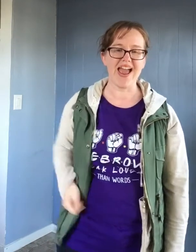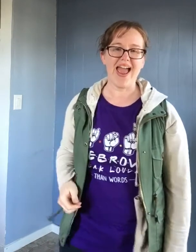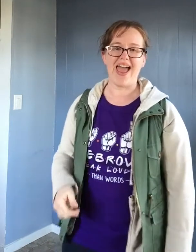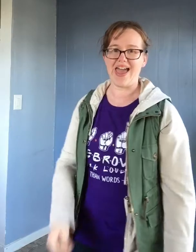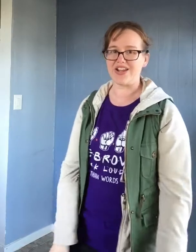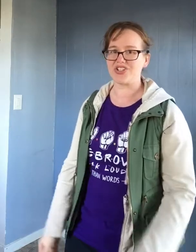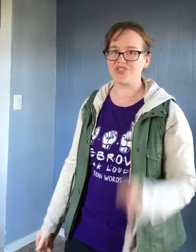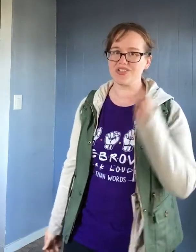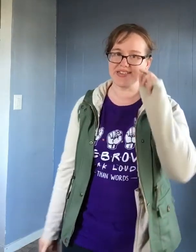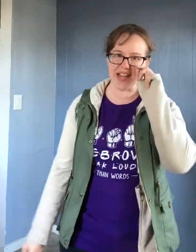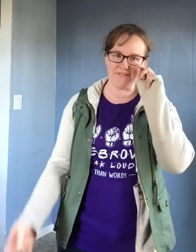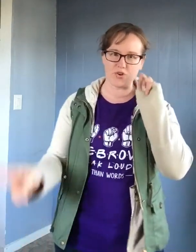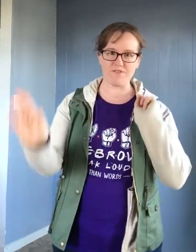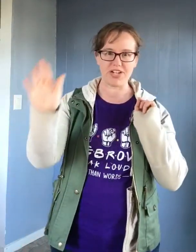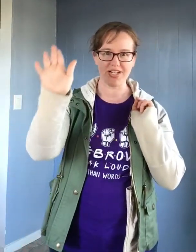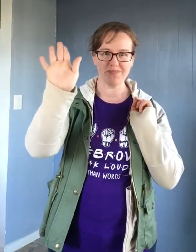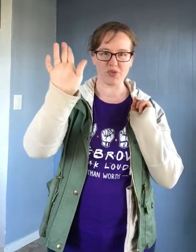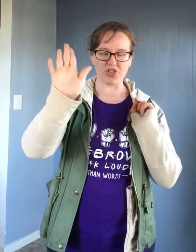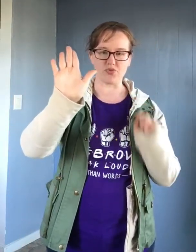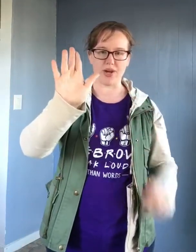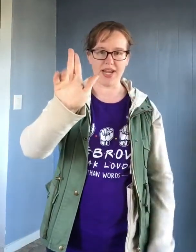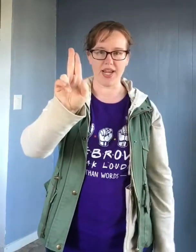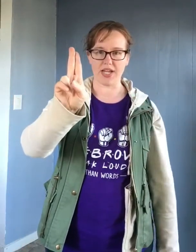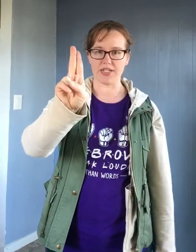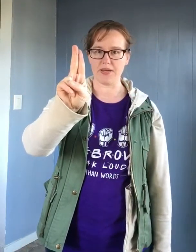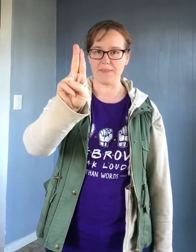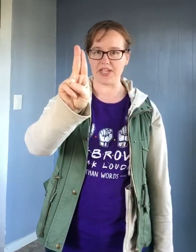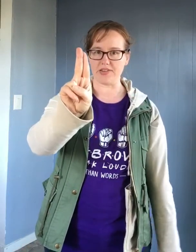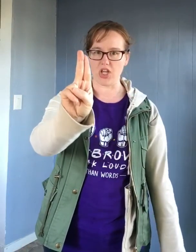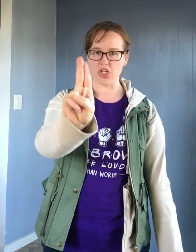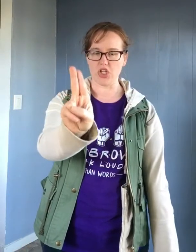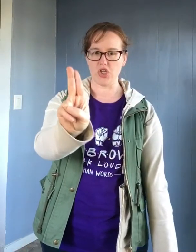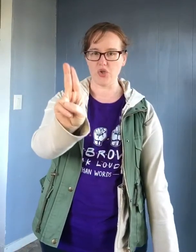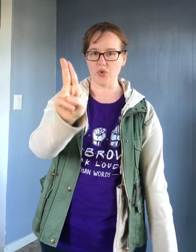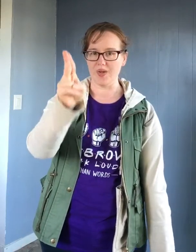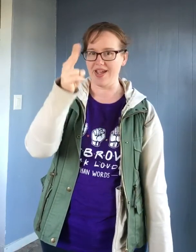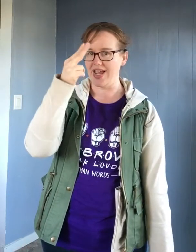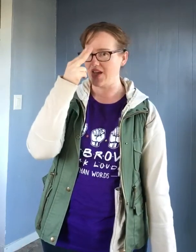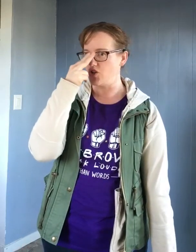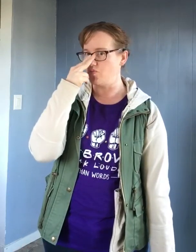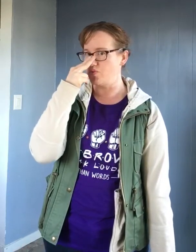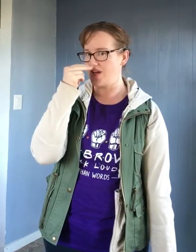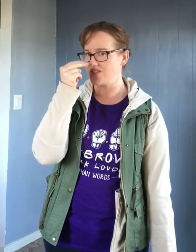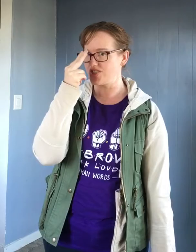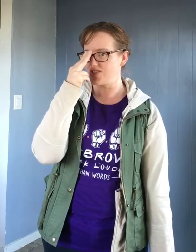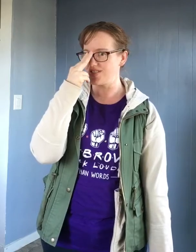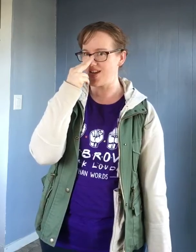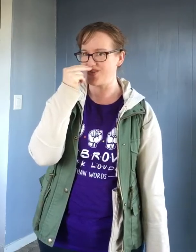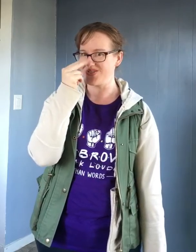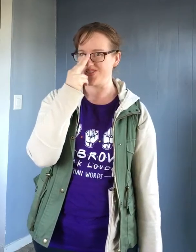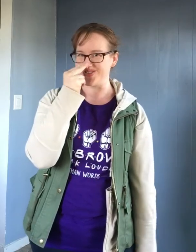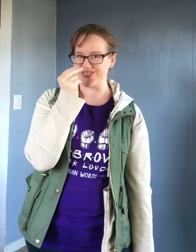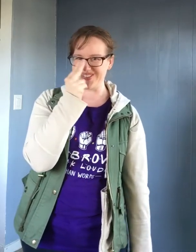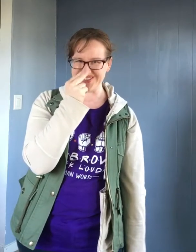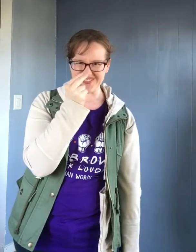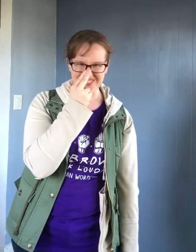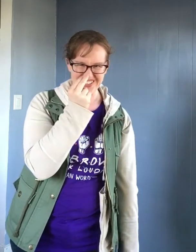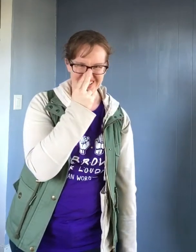And I showed you the sign for funny. Which is right hand makes a U. And you brush down your nose. Funny.